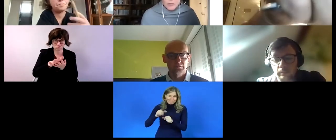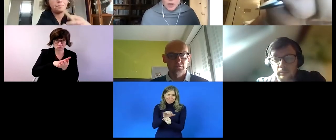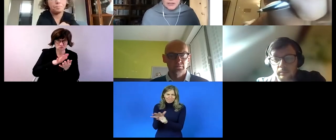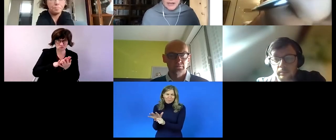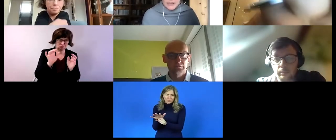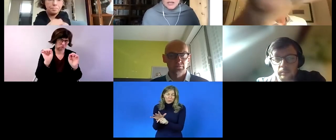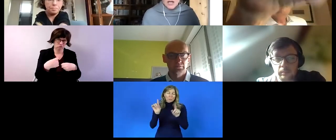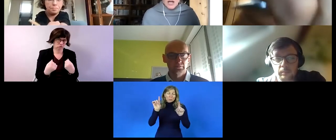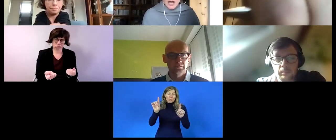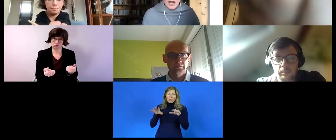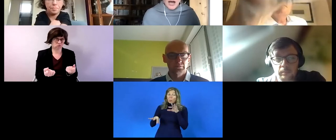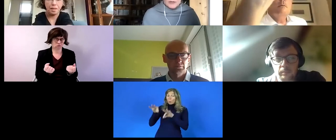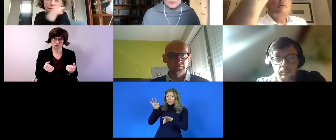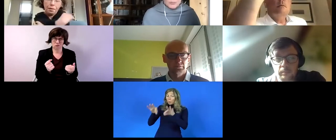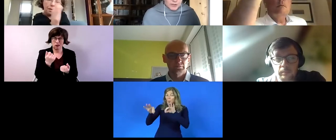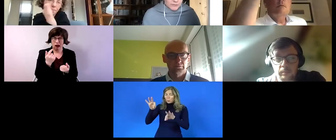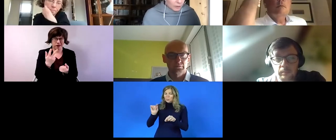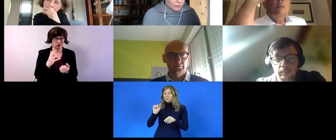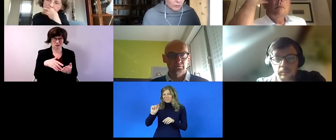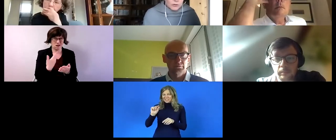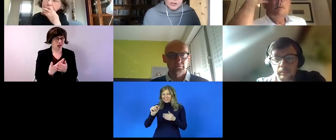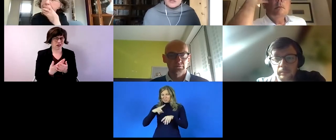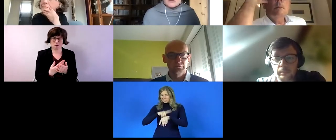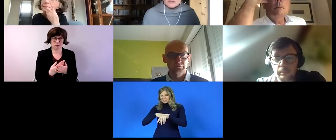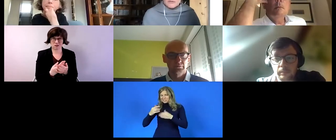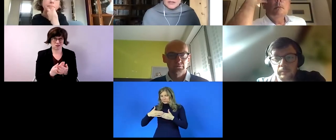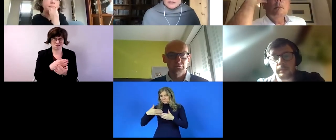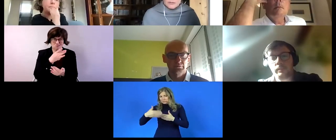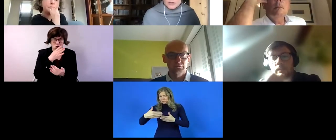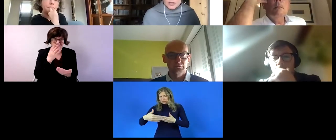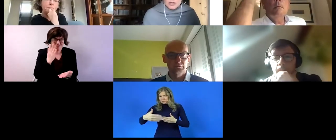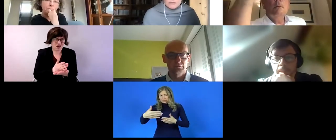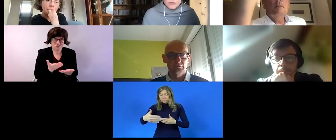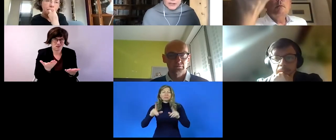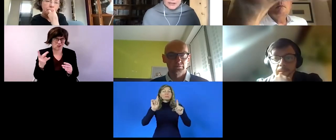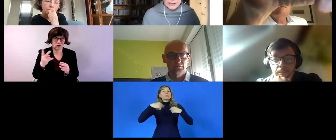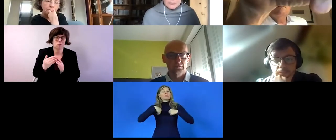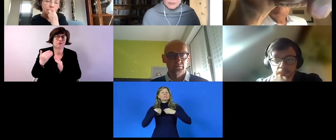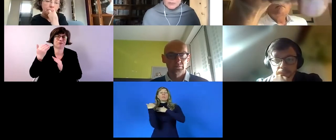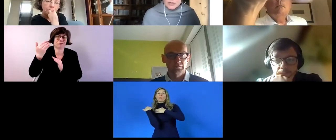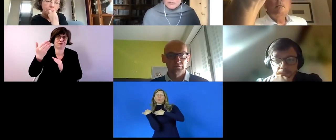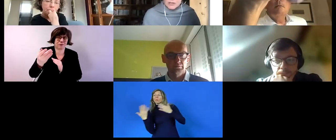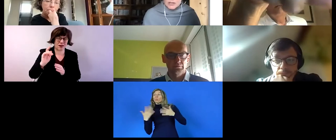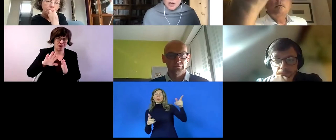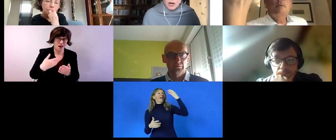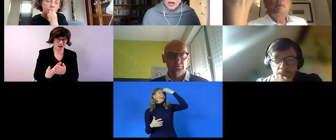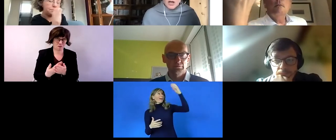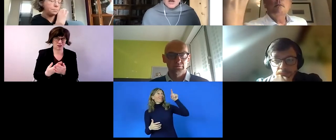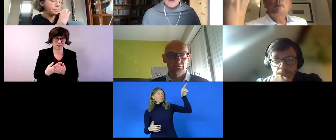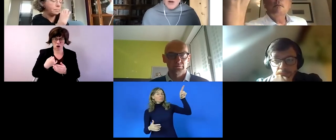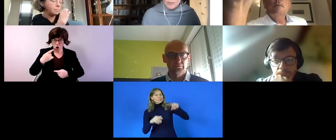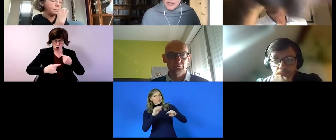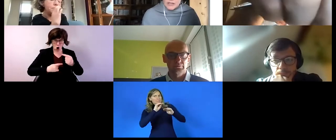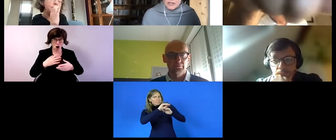been somewhat delayed and part of our own role is to advise government that it's vital that people with disabilities are